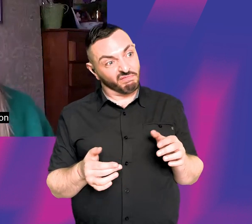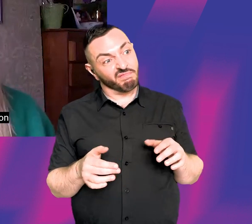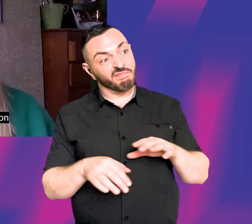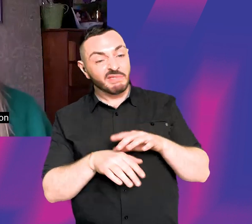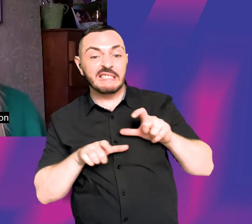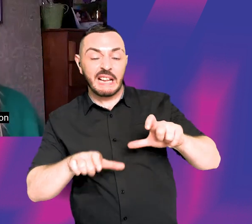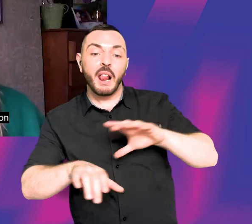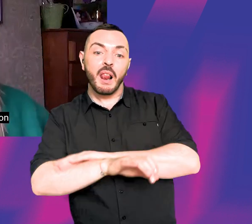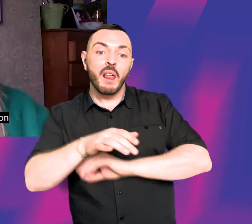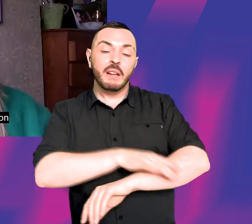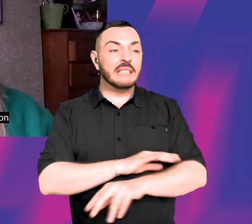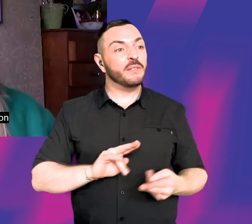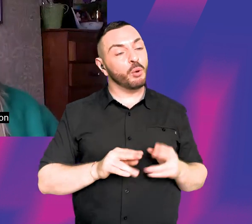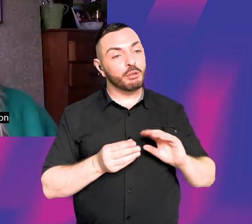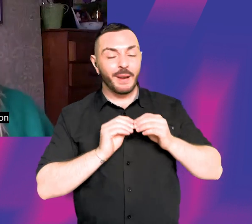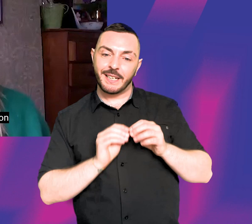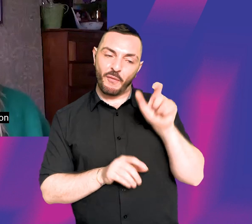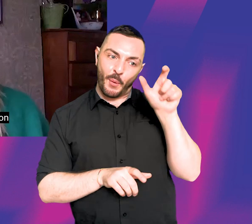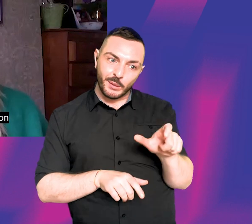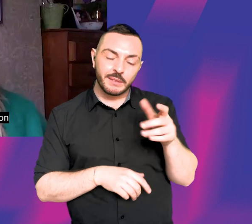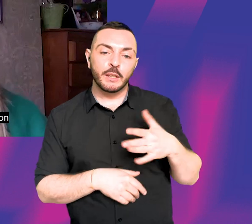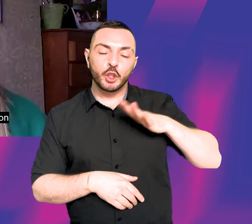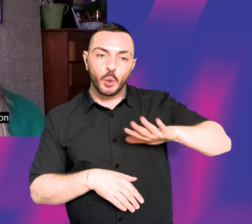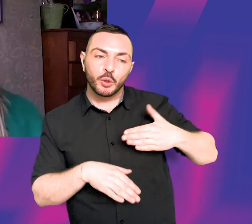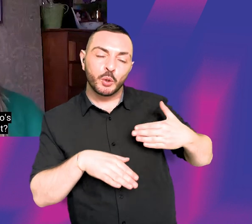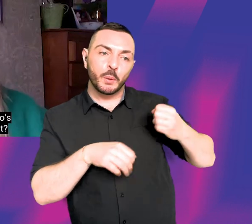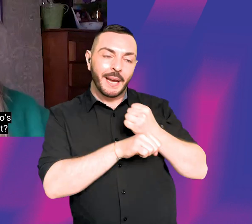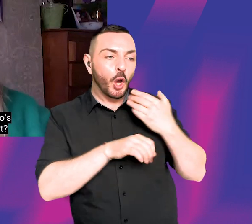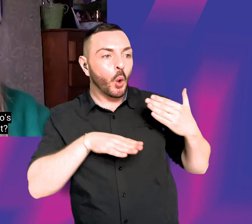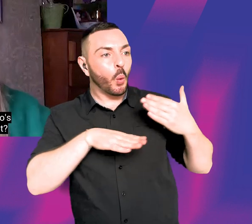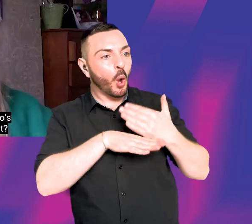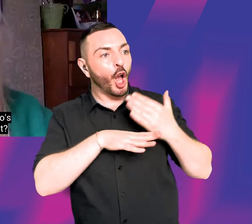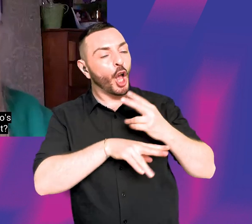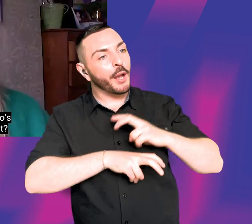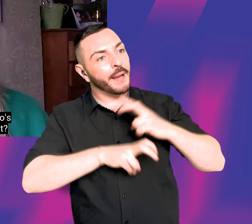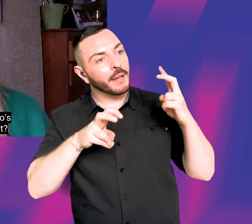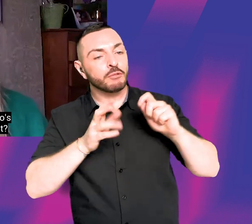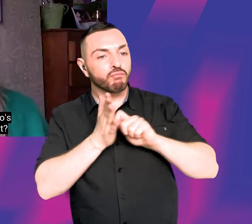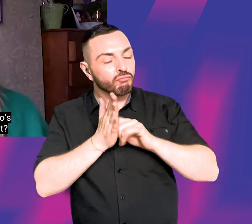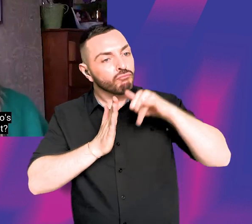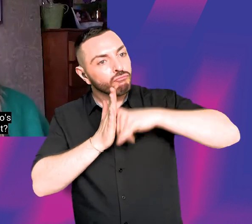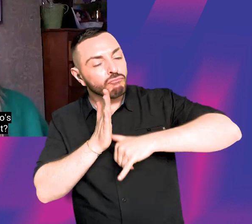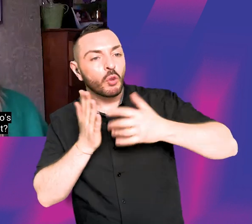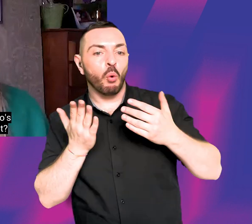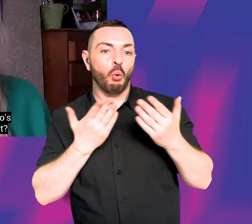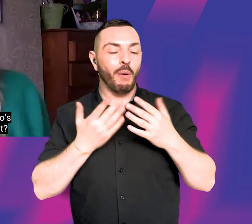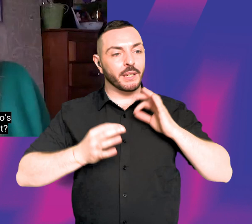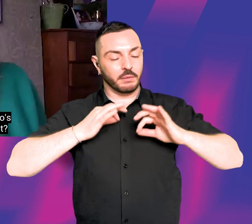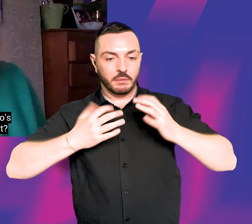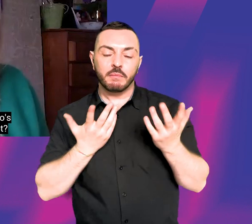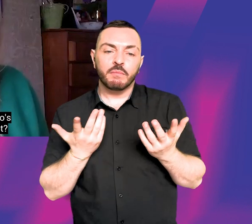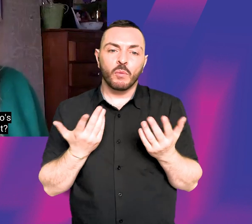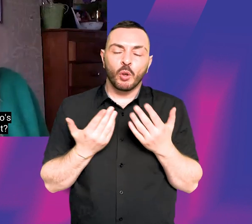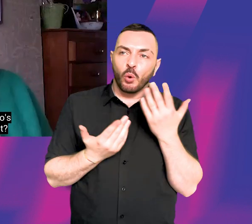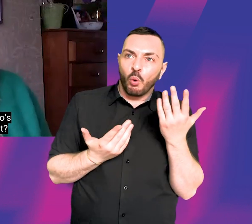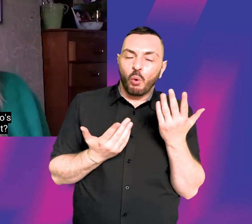if you are a creative person, and you want to make work like that is a good enough reason, you know, and who's to say